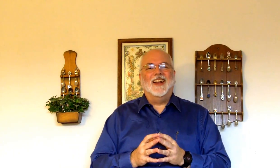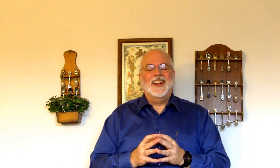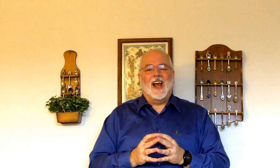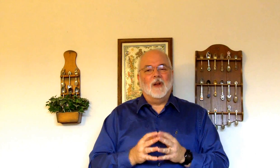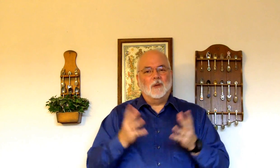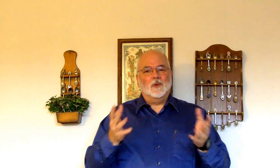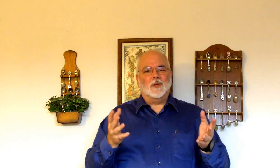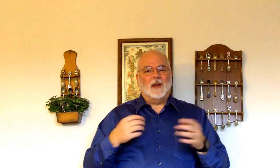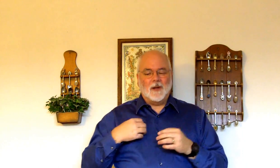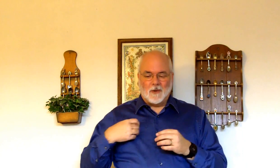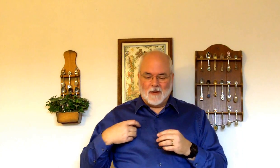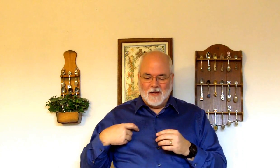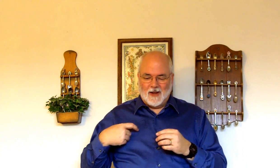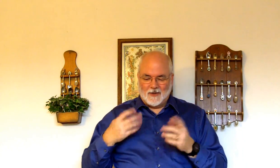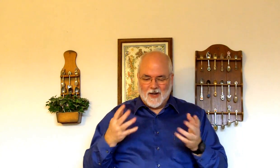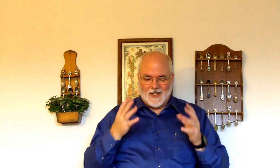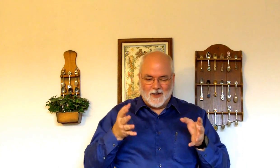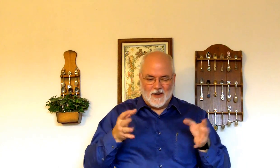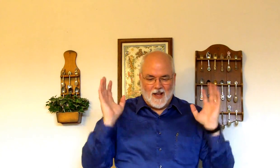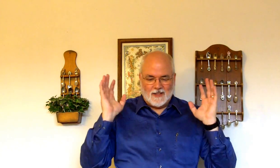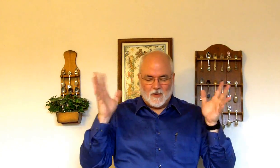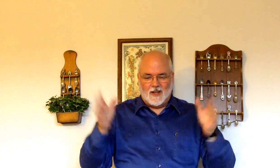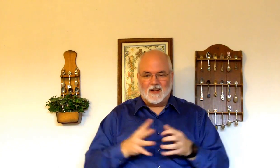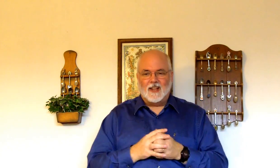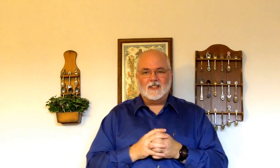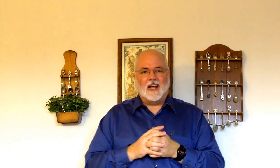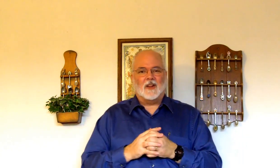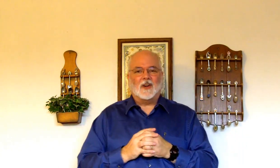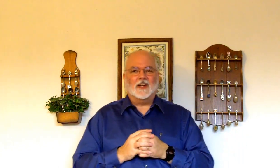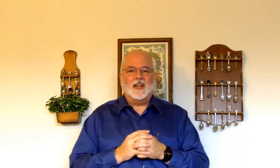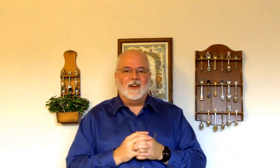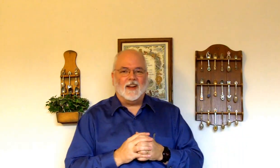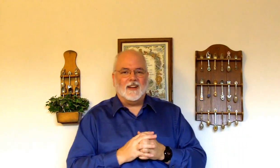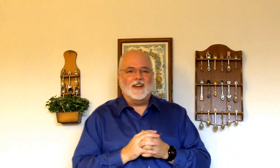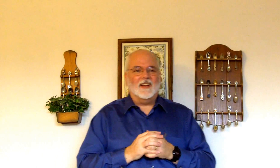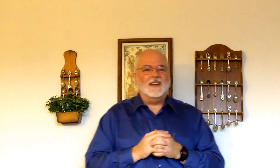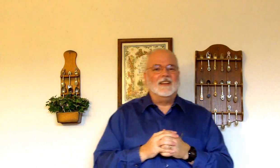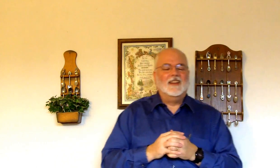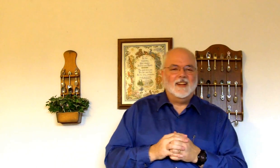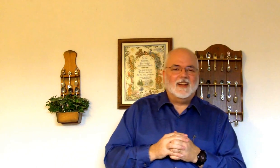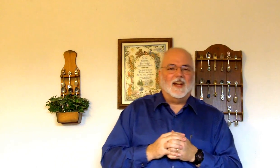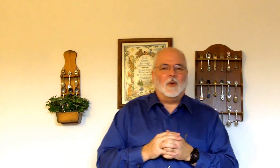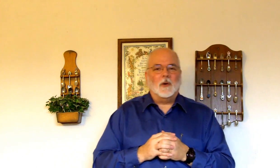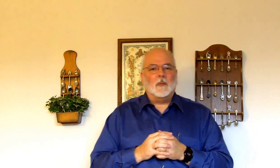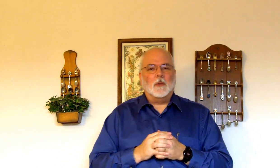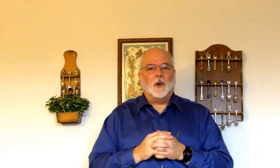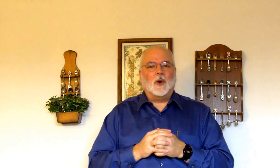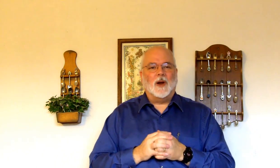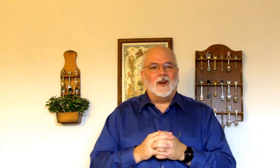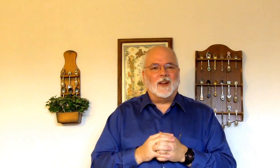I'm not going to put my number or my email address here. Because. Well. This is out there on the internet. And. I don't want it to be a permanent record out